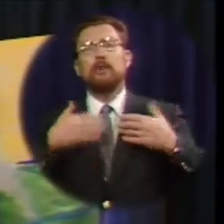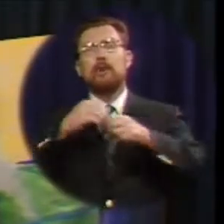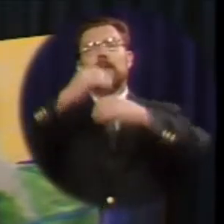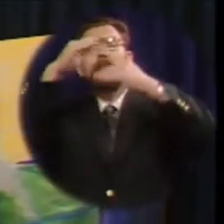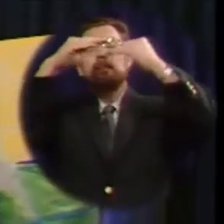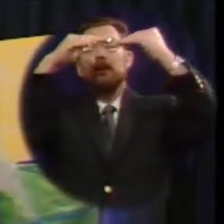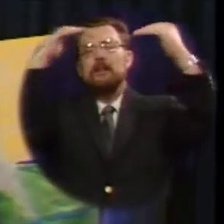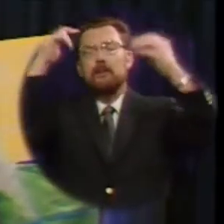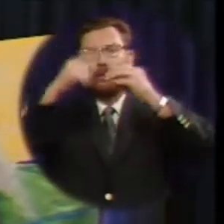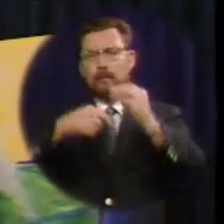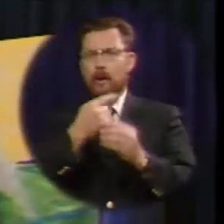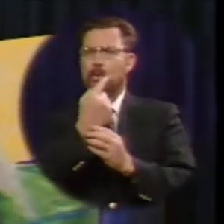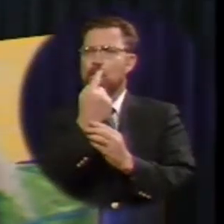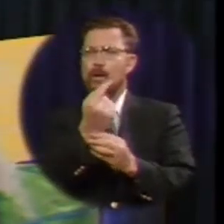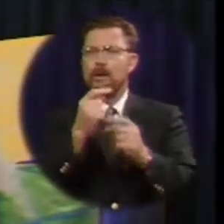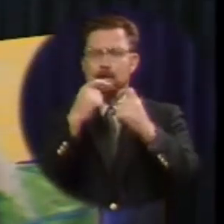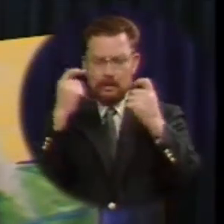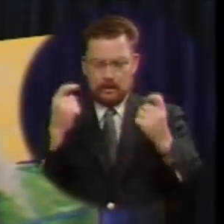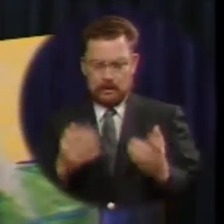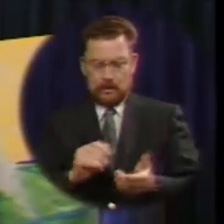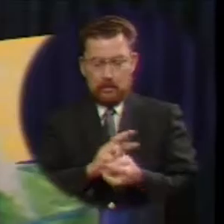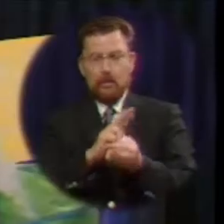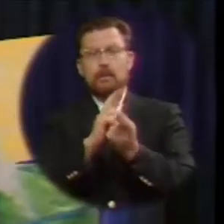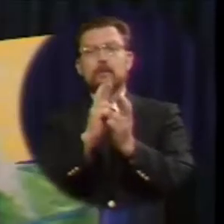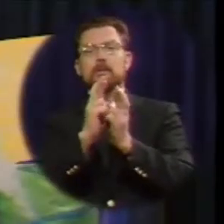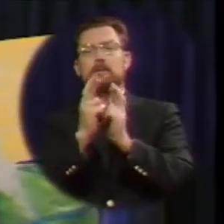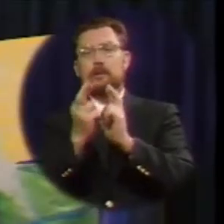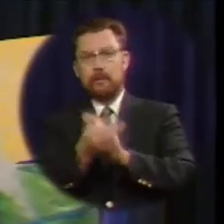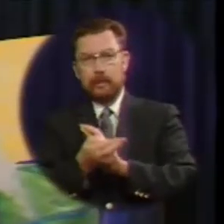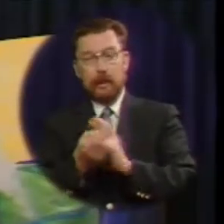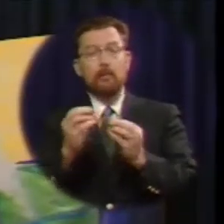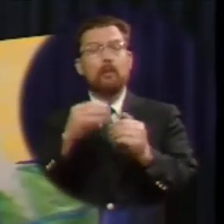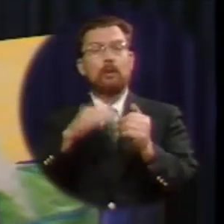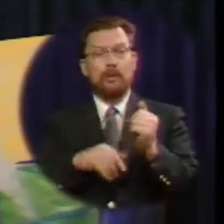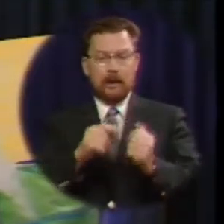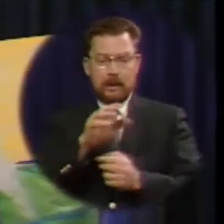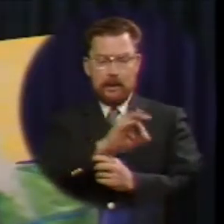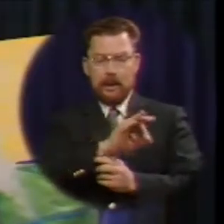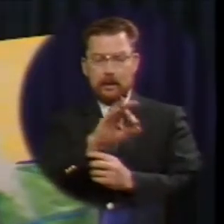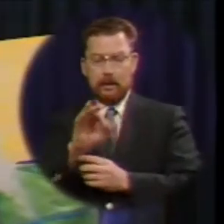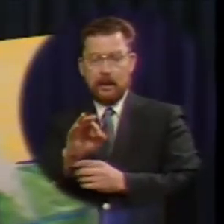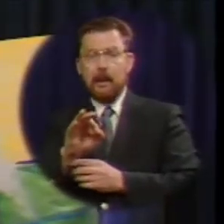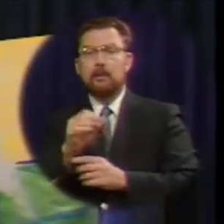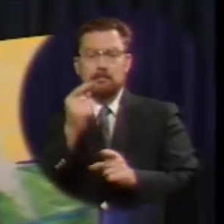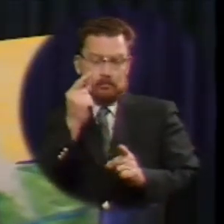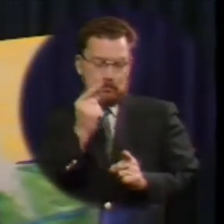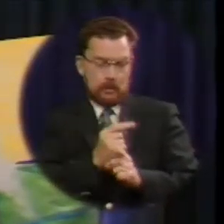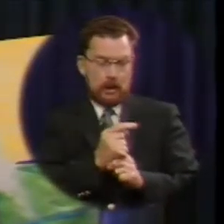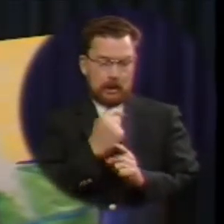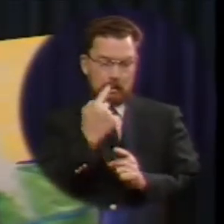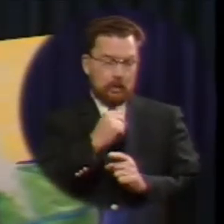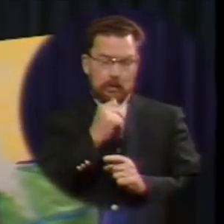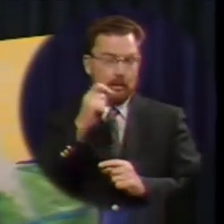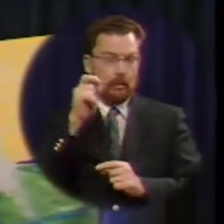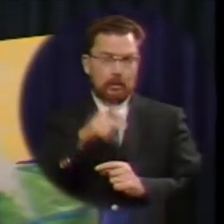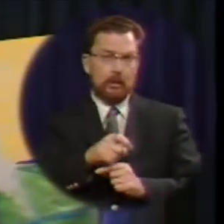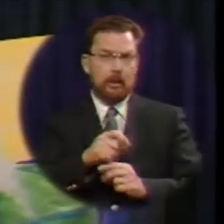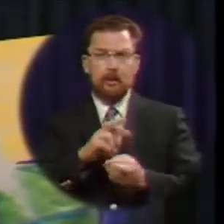over one sinner that repents more than over 99 just persons which need no